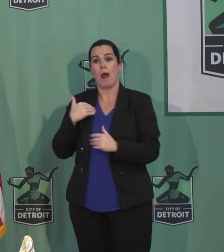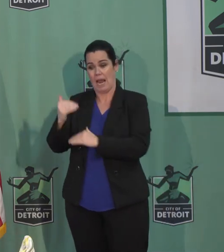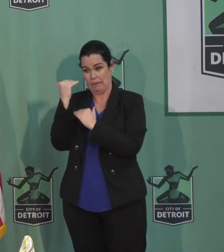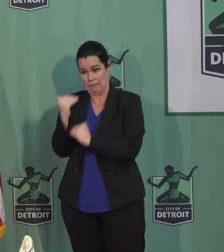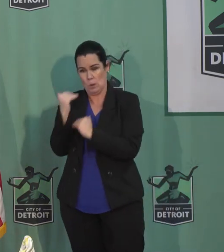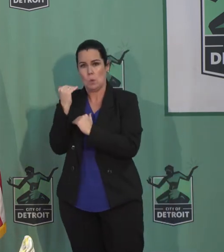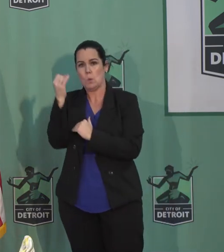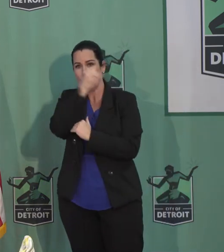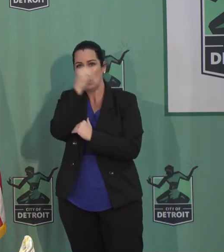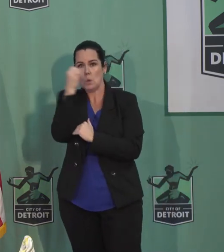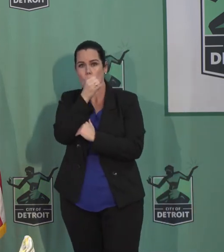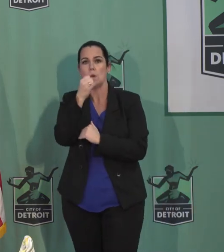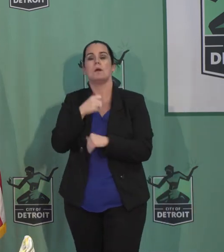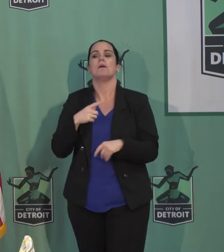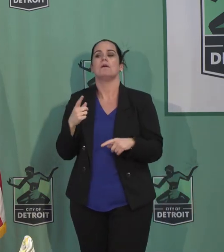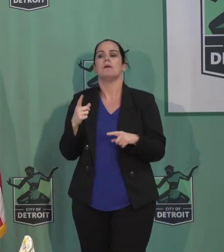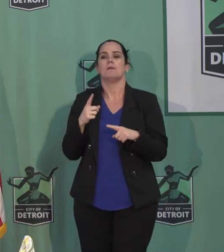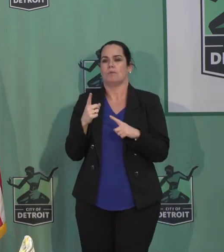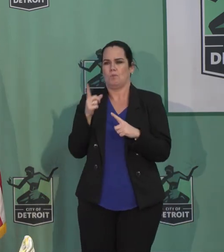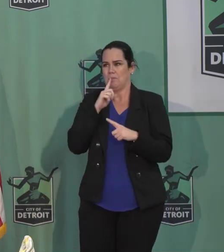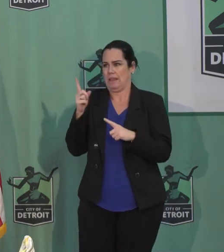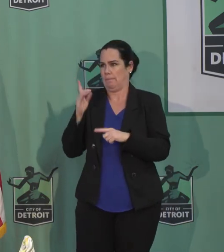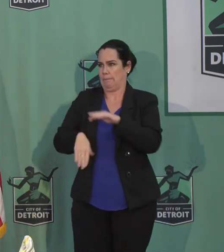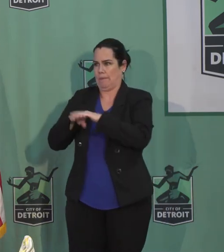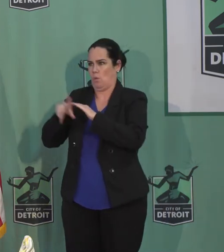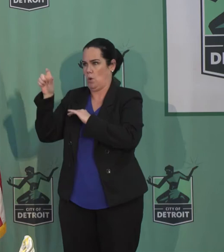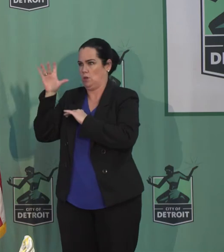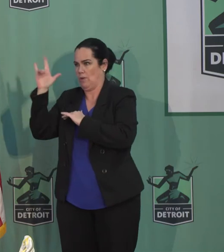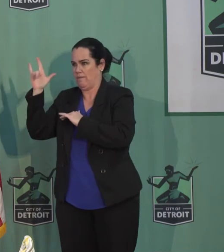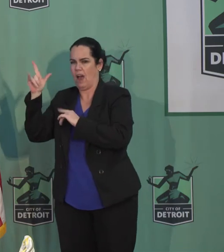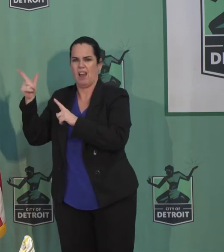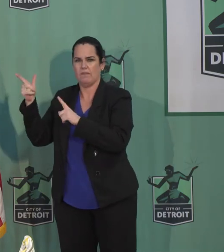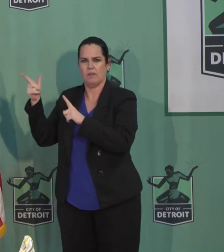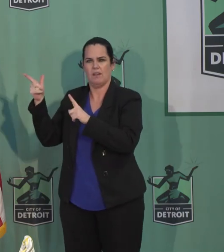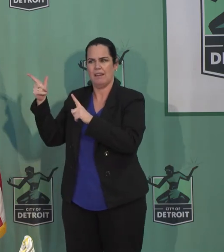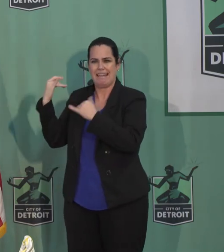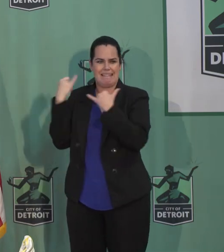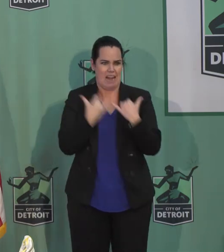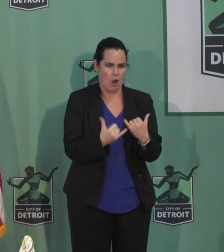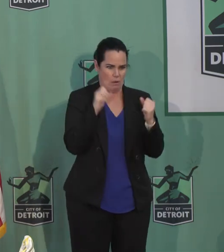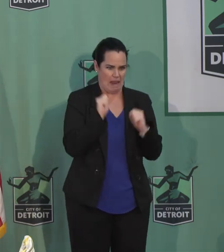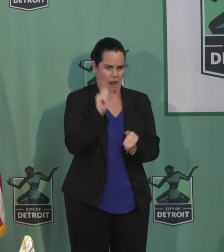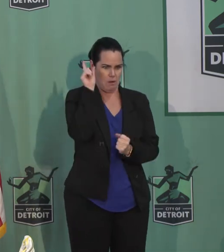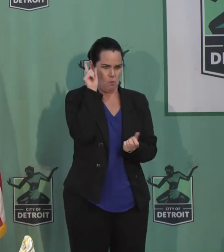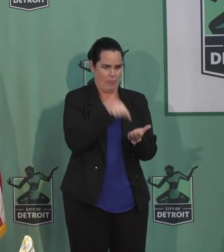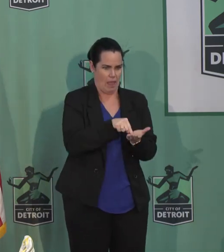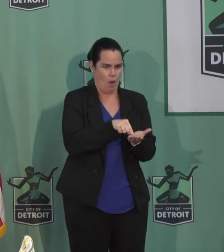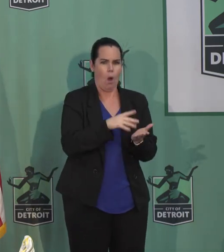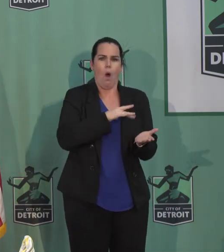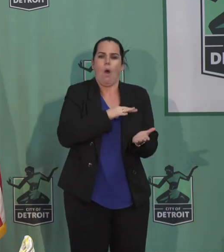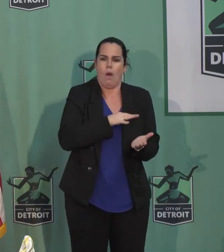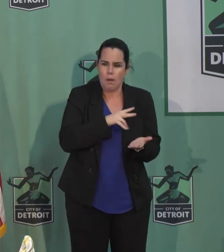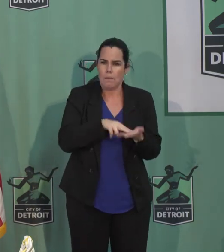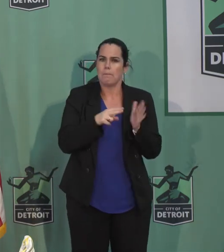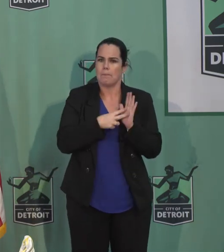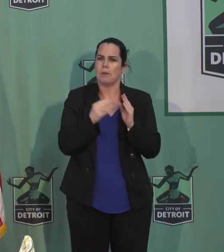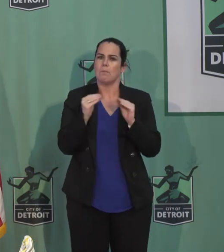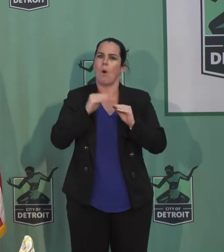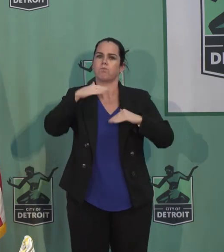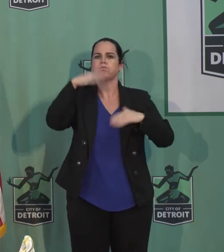when the state only had 125 could afford to be loosened. And so yesterday Dr. Khaldun